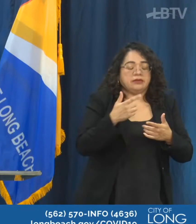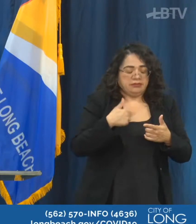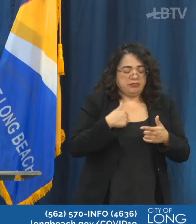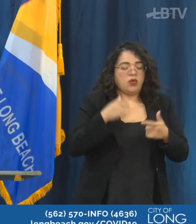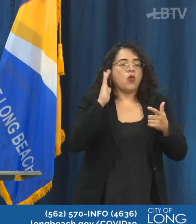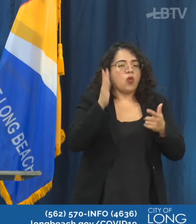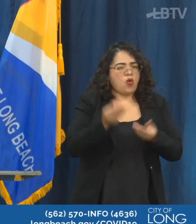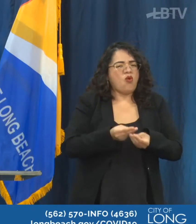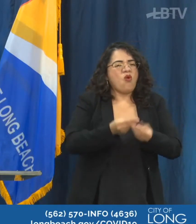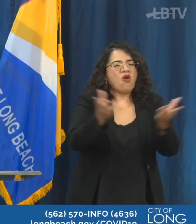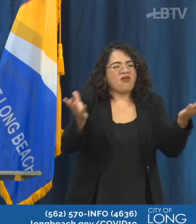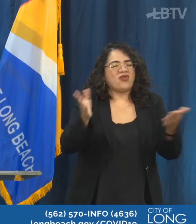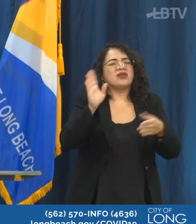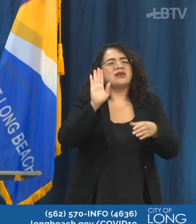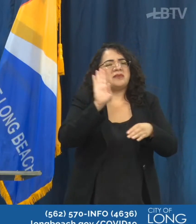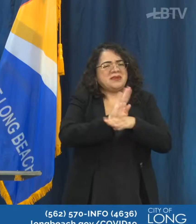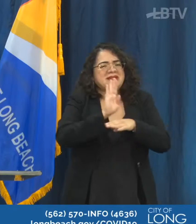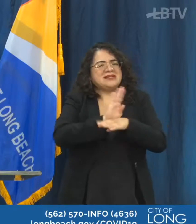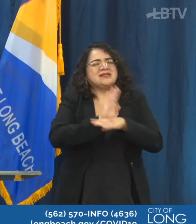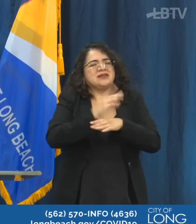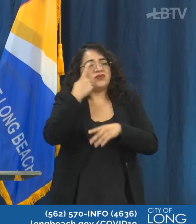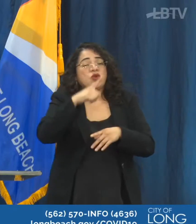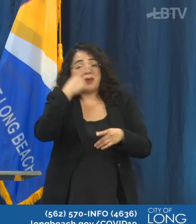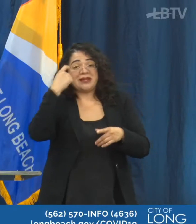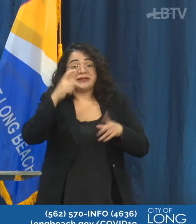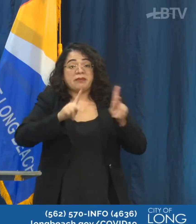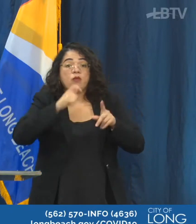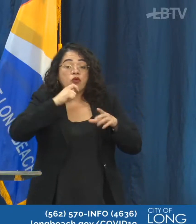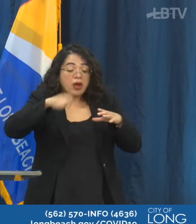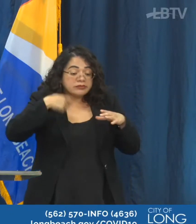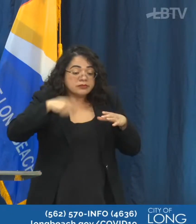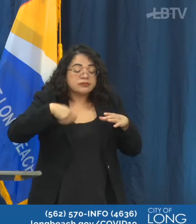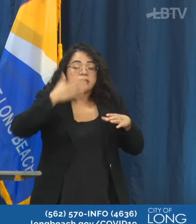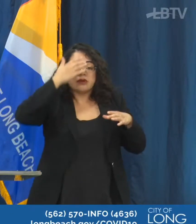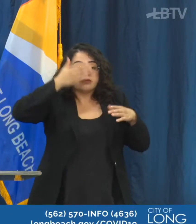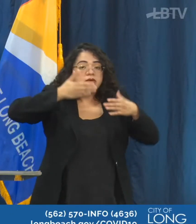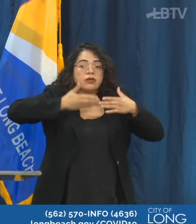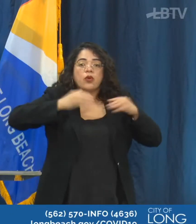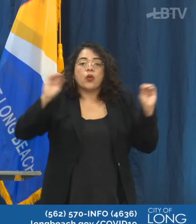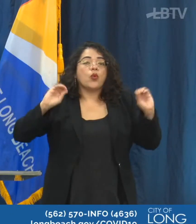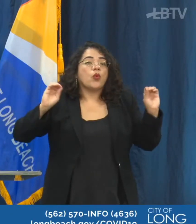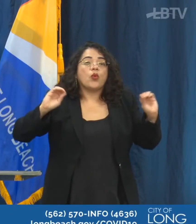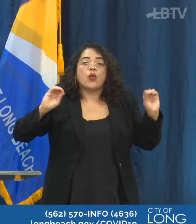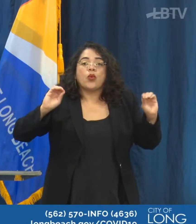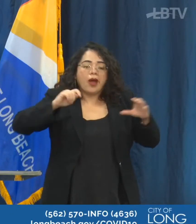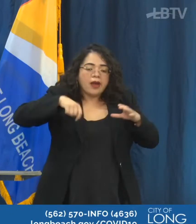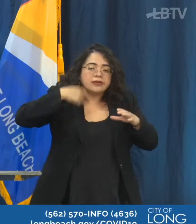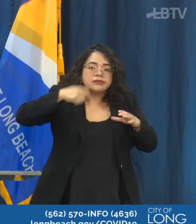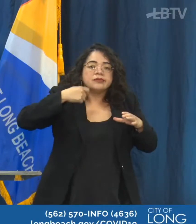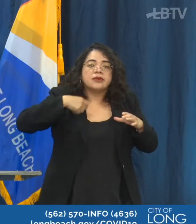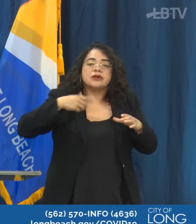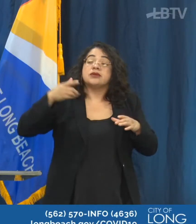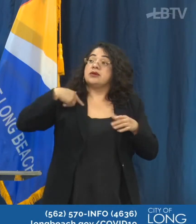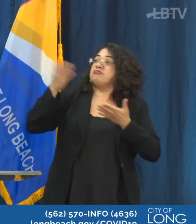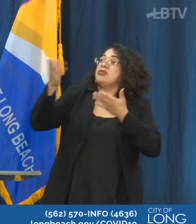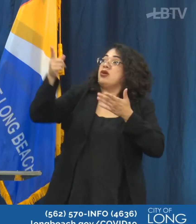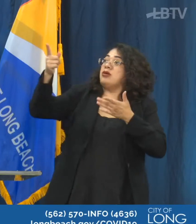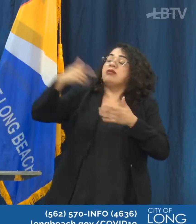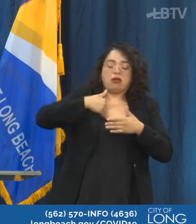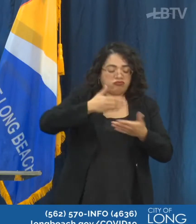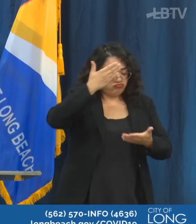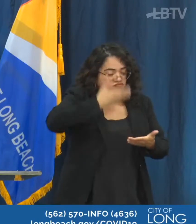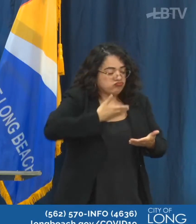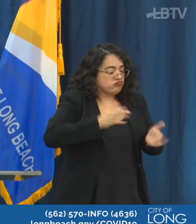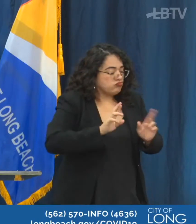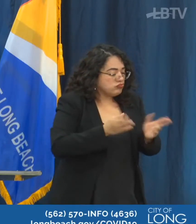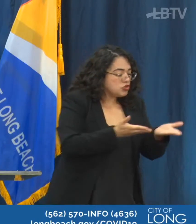will be offering free face shields this weekend. So please look for more information on that. We're setting that up right now. Additionally, as the mayor indicated,